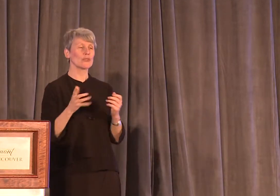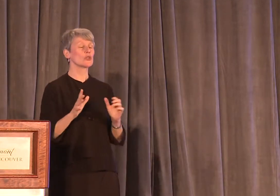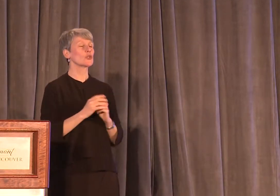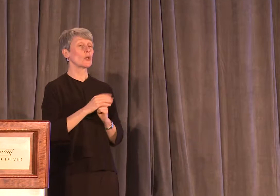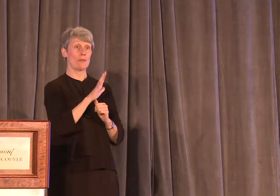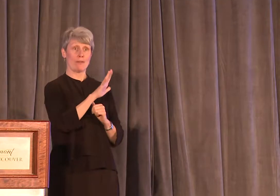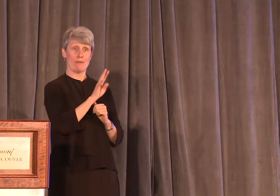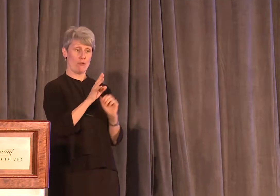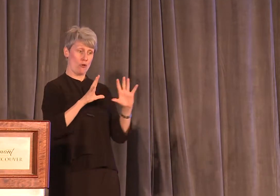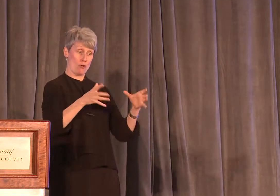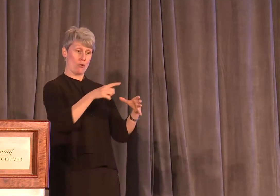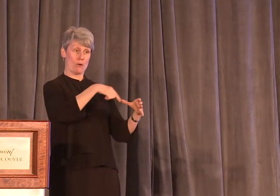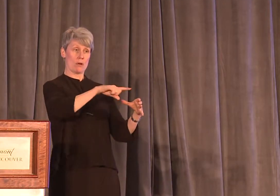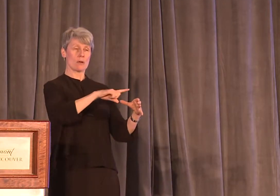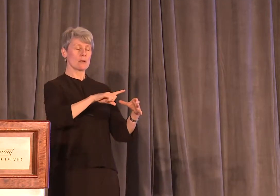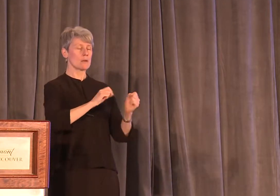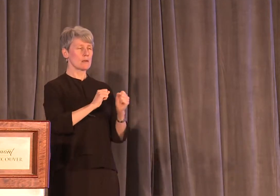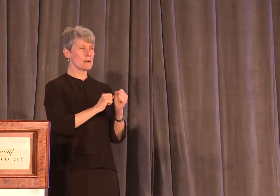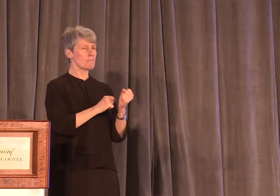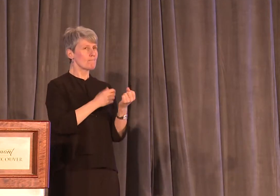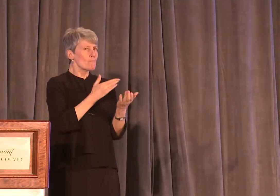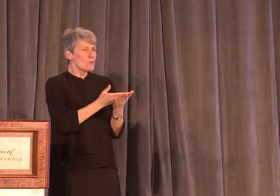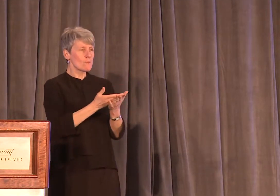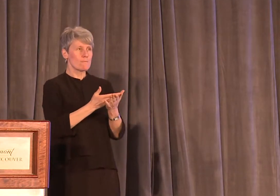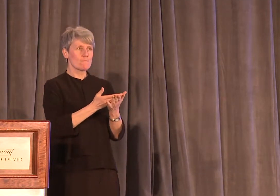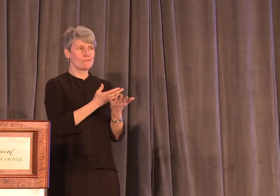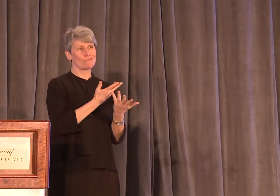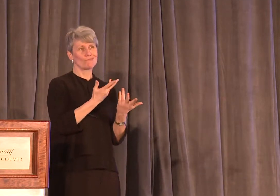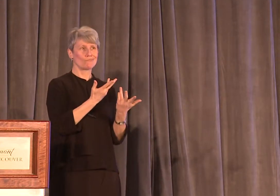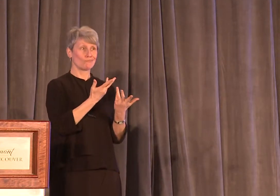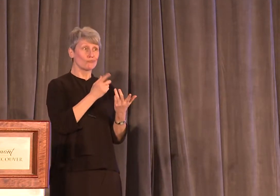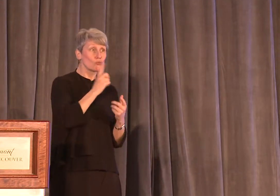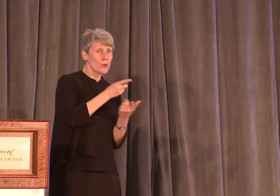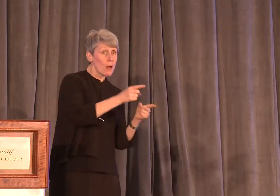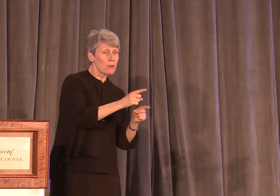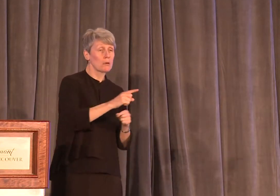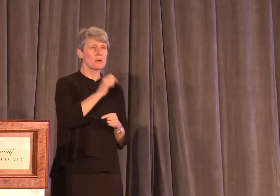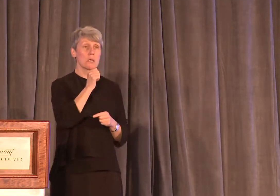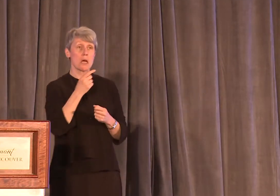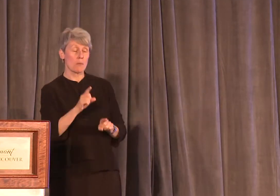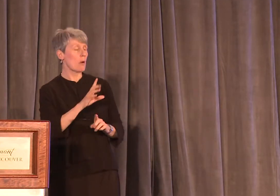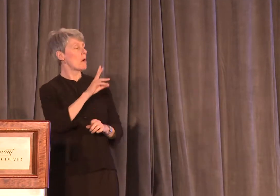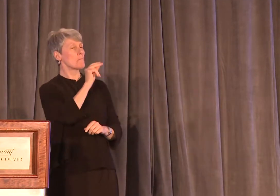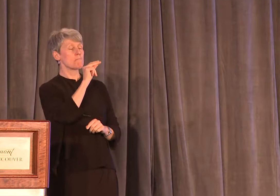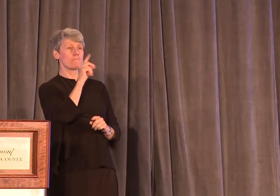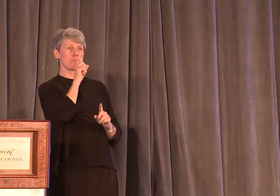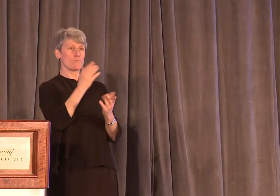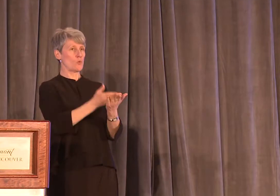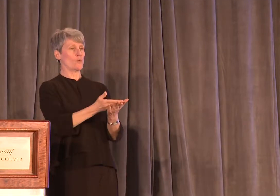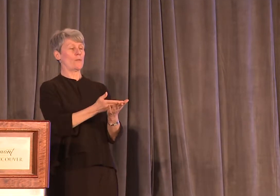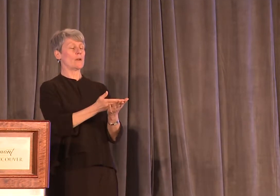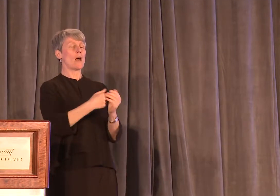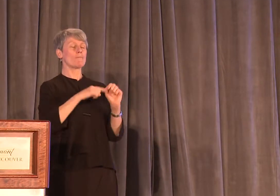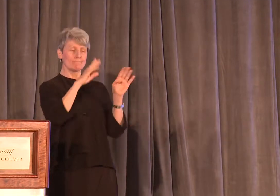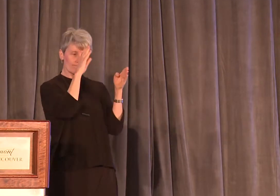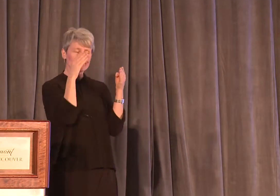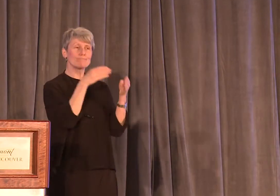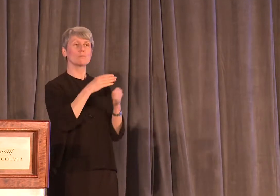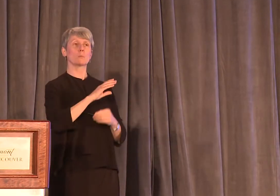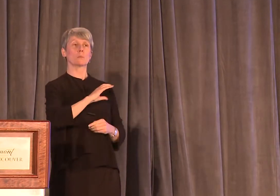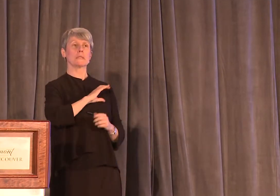was not trying to prove one way or another whether the incident occurred. I was simply focusing on how the police